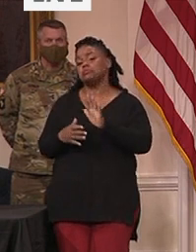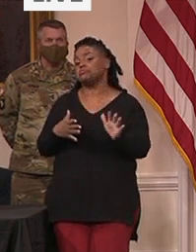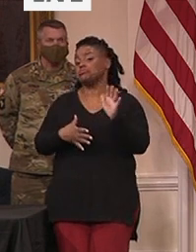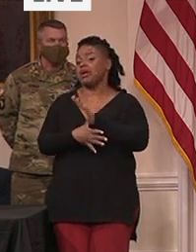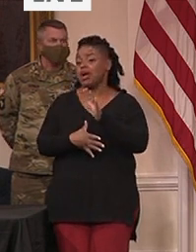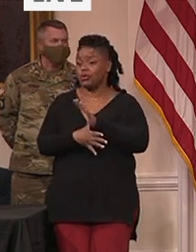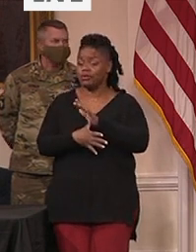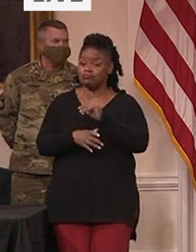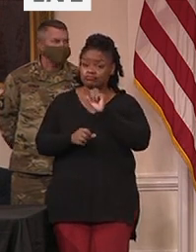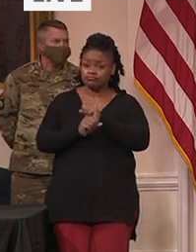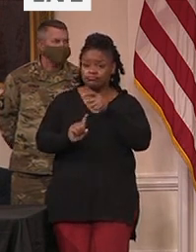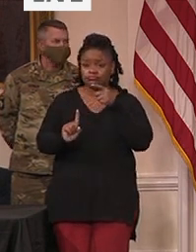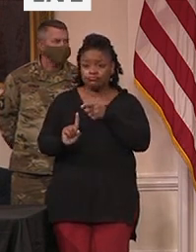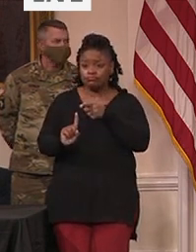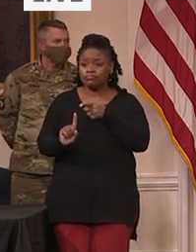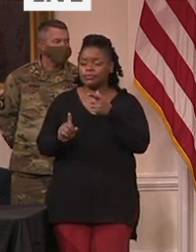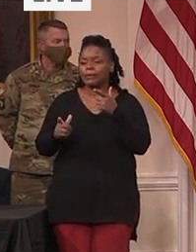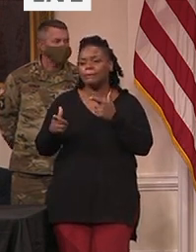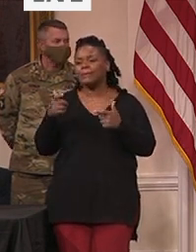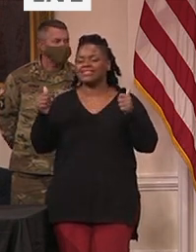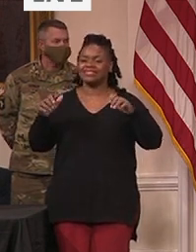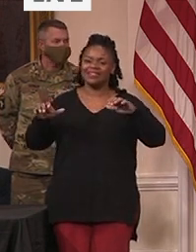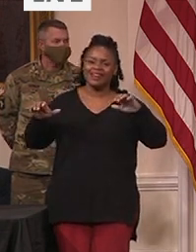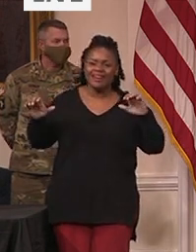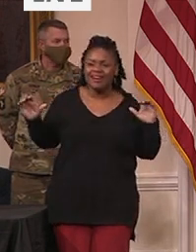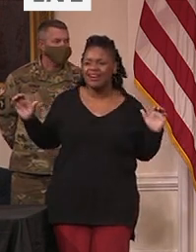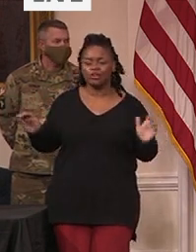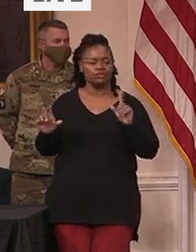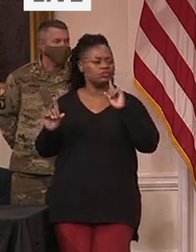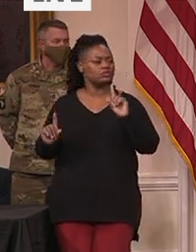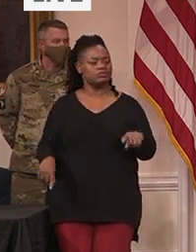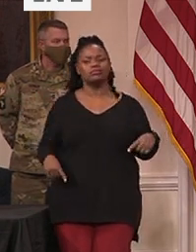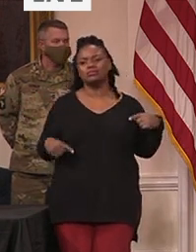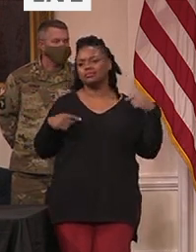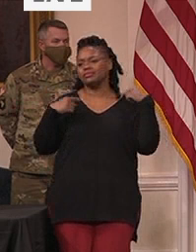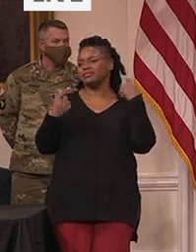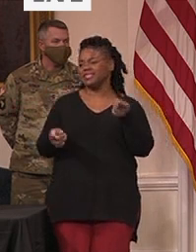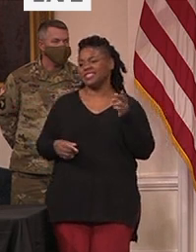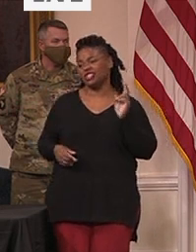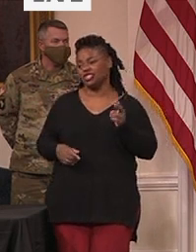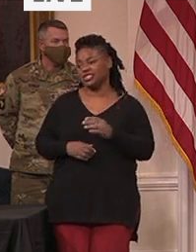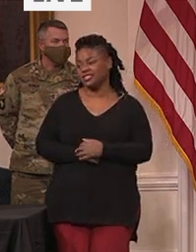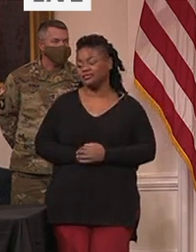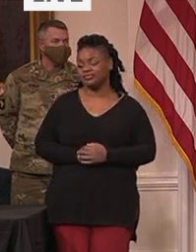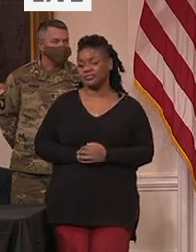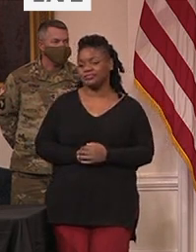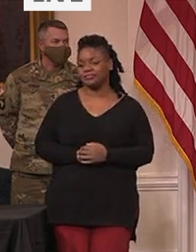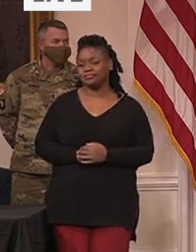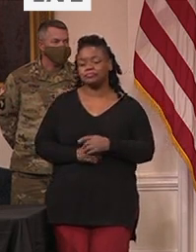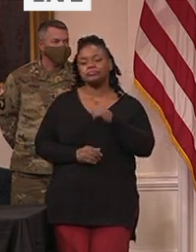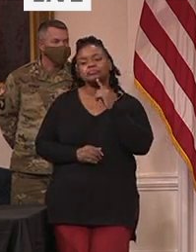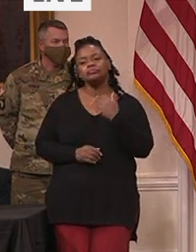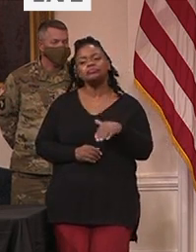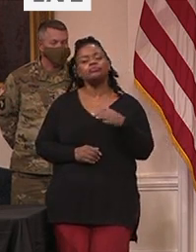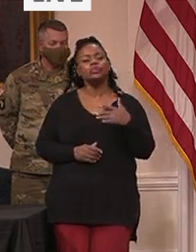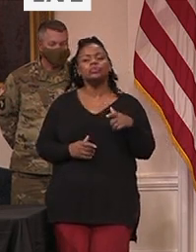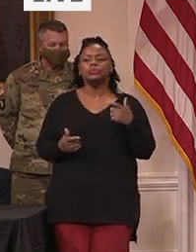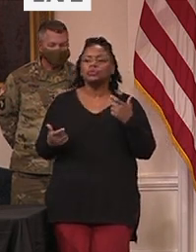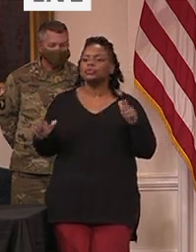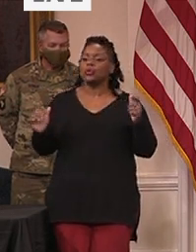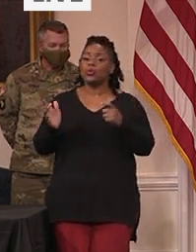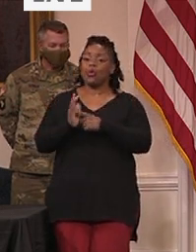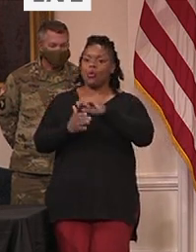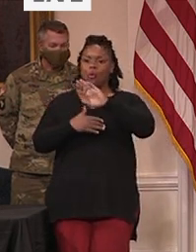peacetime undertaking in American history, and it will be a massive, all hands-on